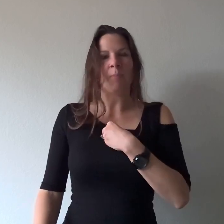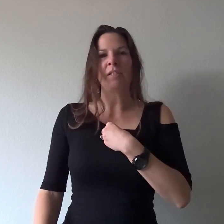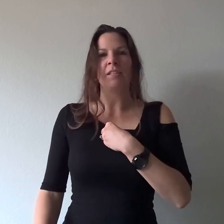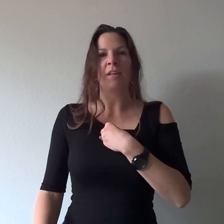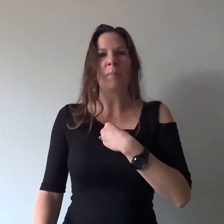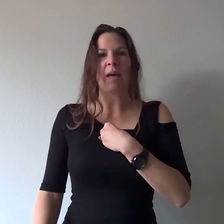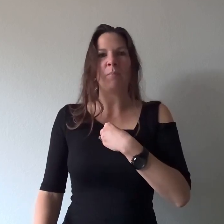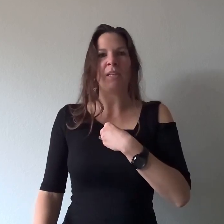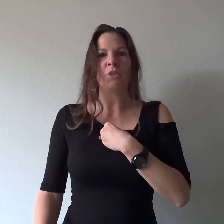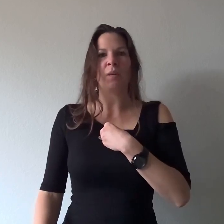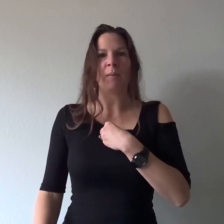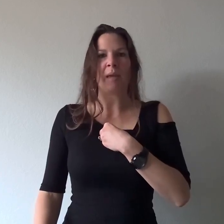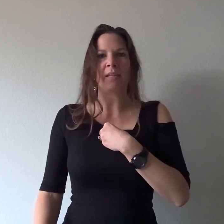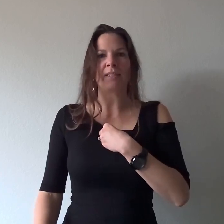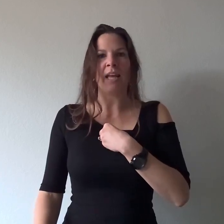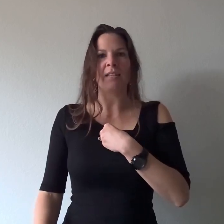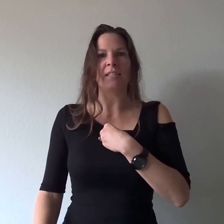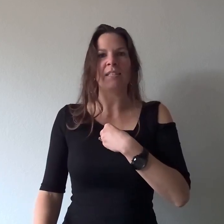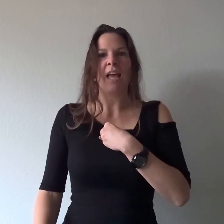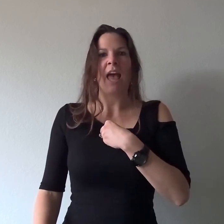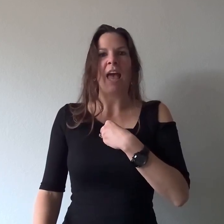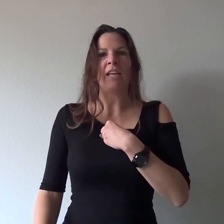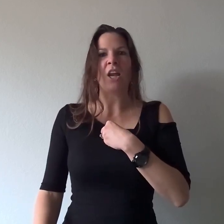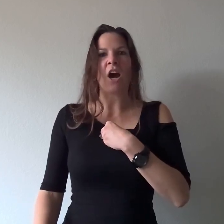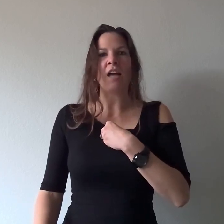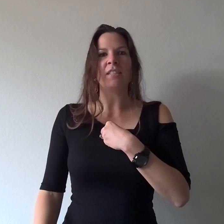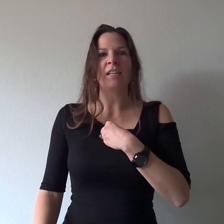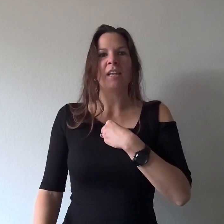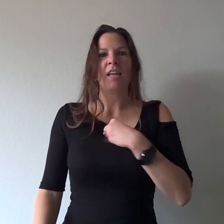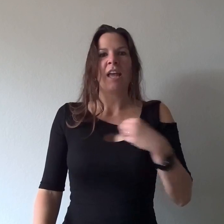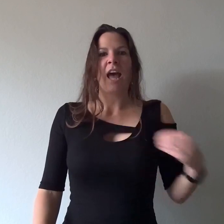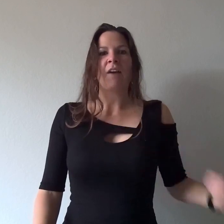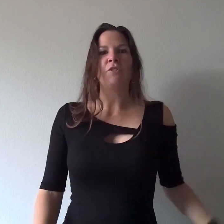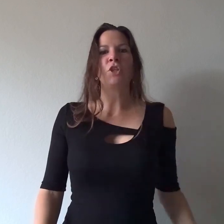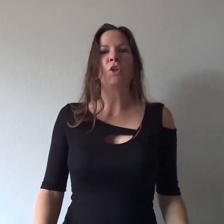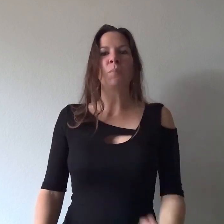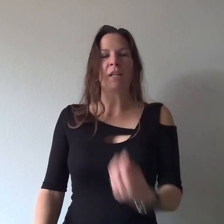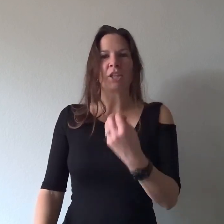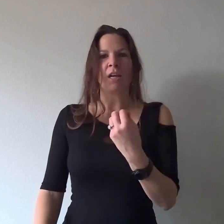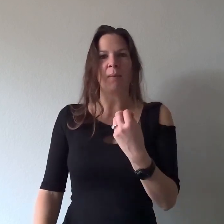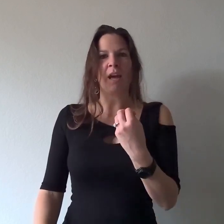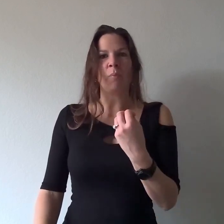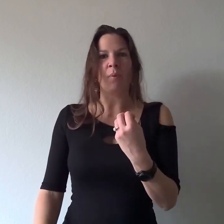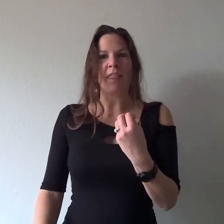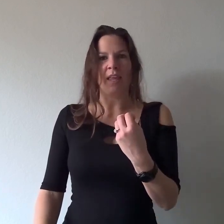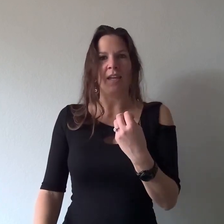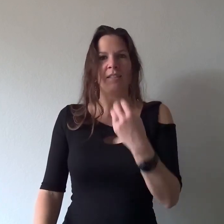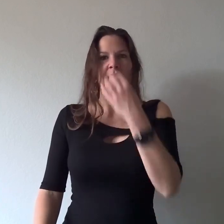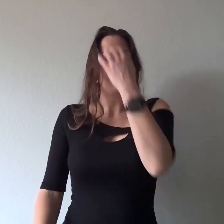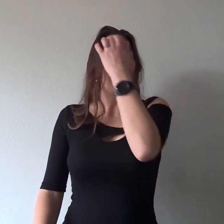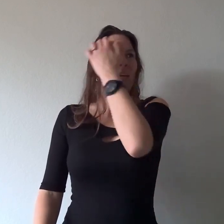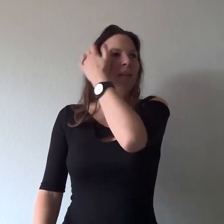into their bad bitch when it makes sense and not have too much coming up with it because